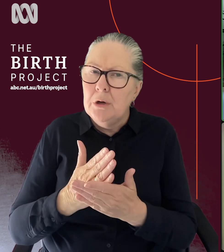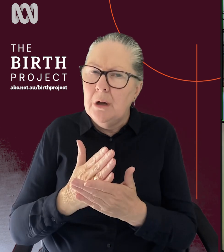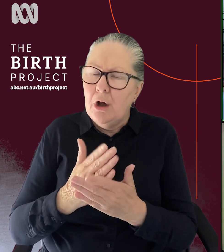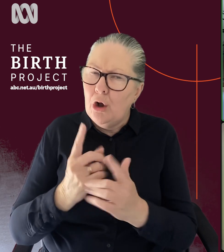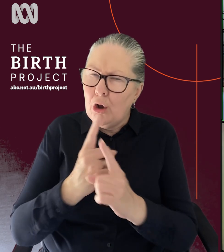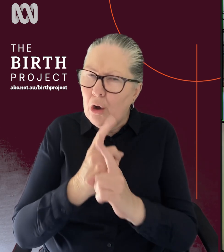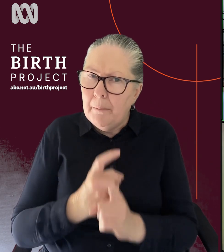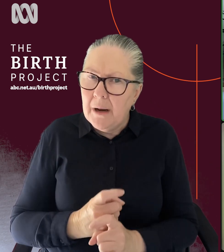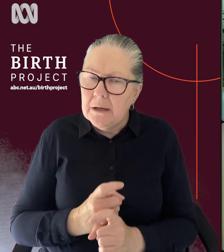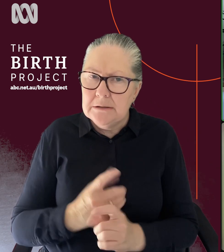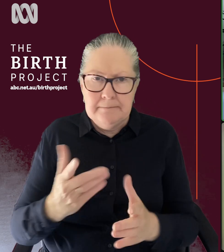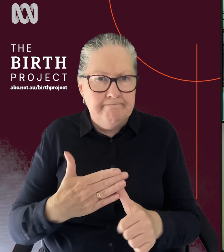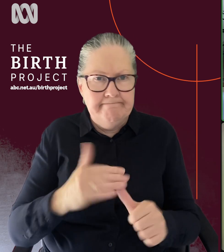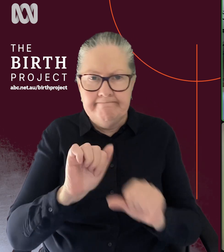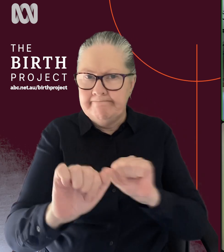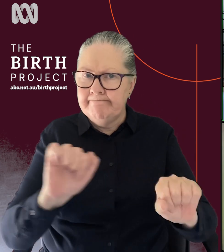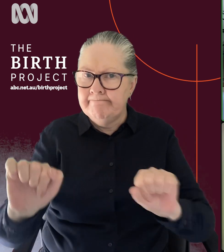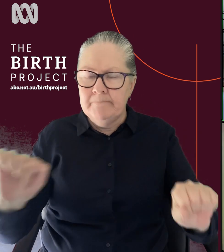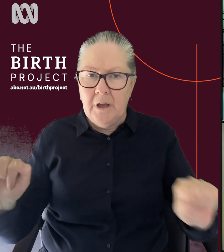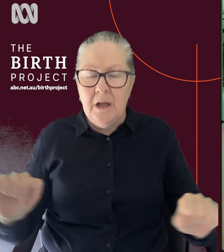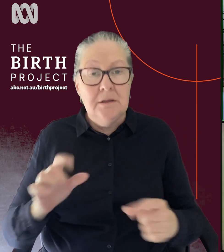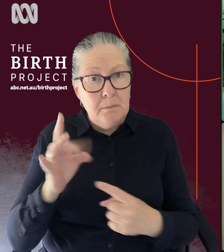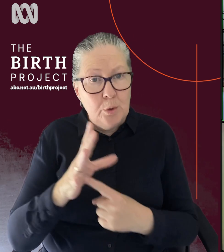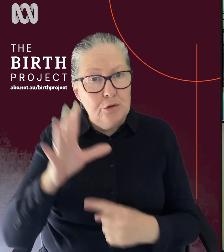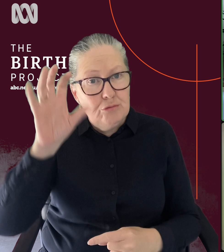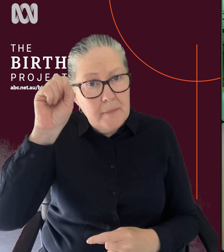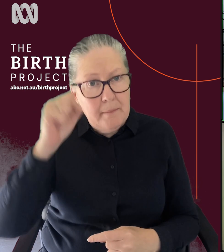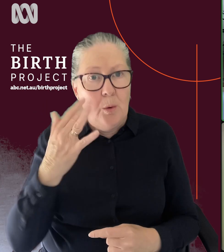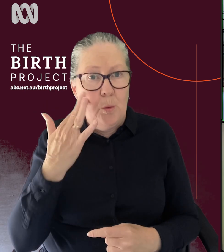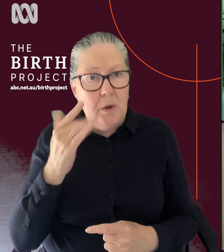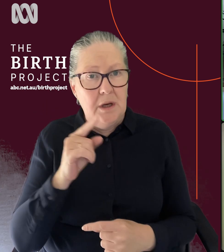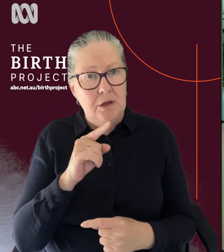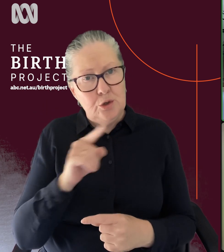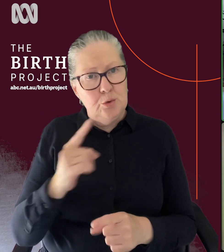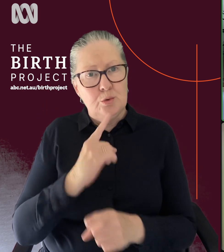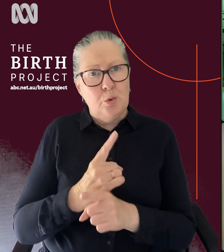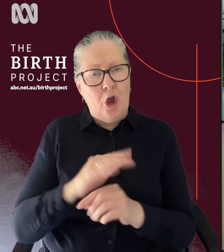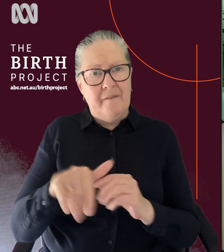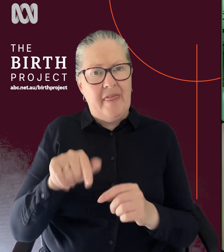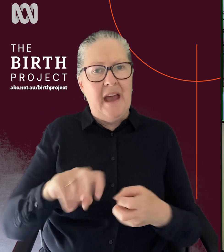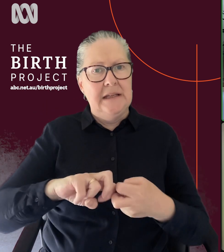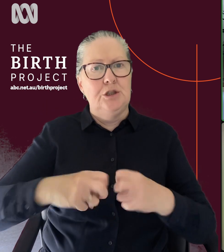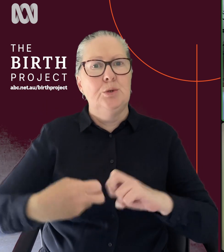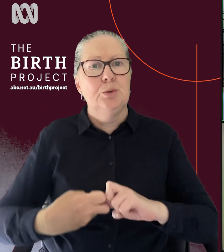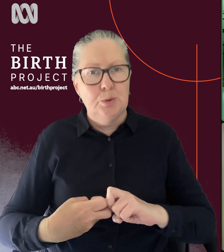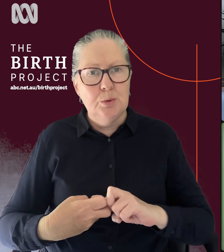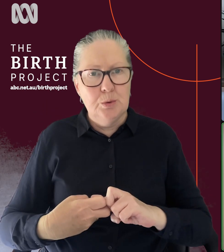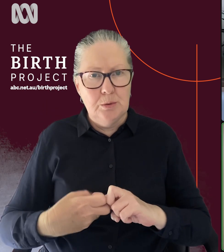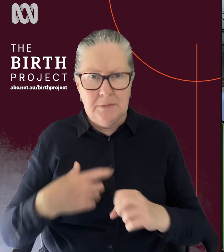And, um, you know, so that's all really important to remember when, when we're talking about a very layered issue like this, it? Yeah.